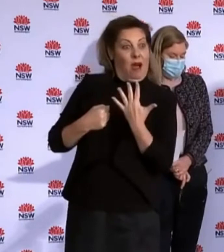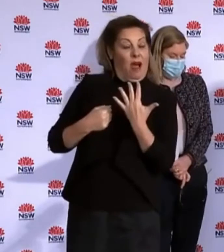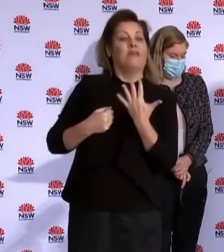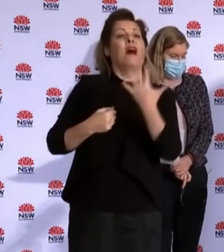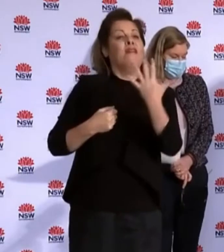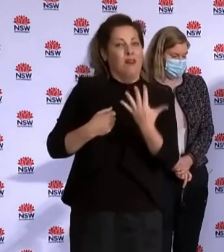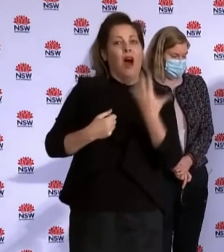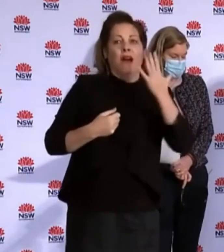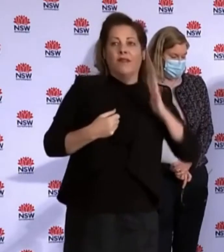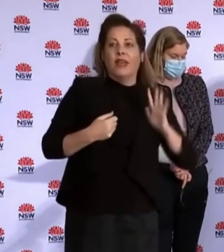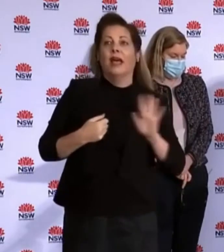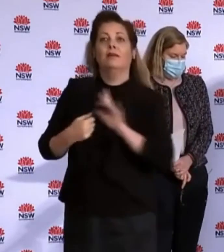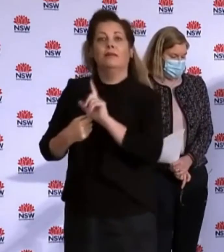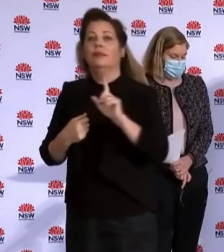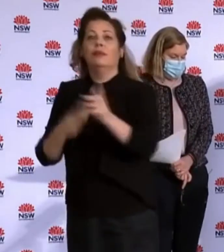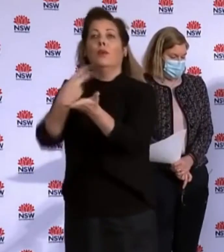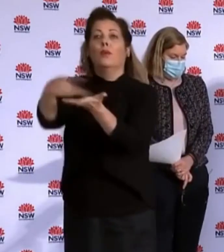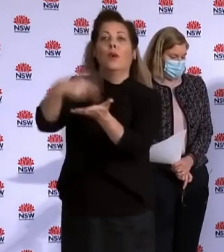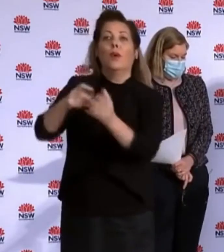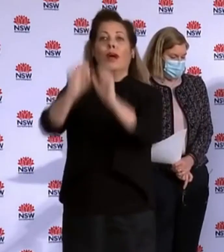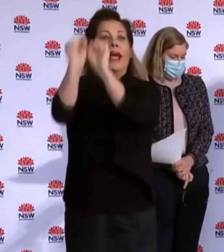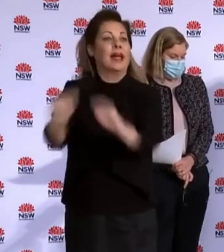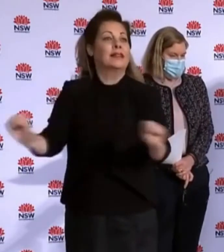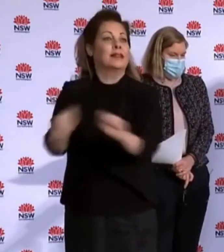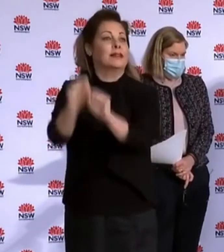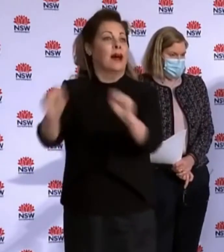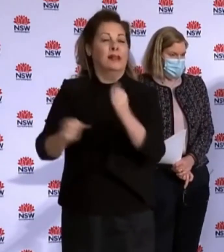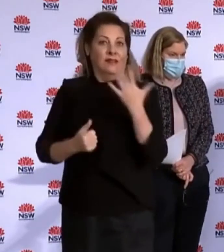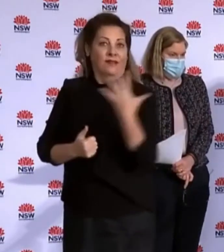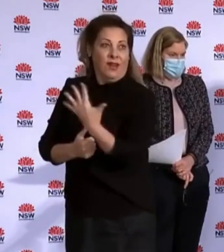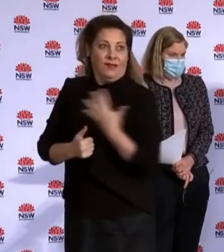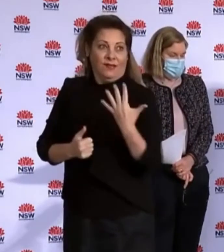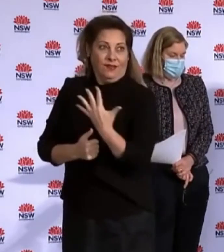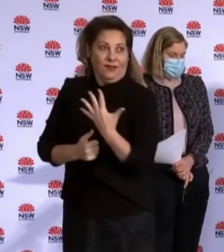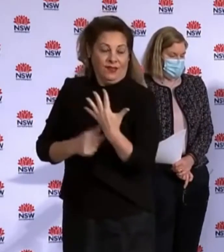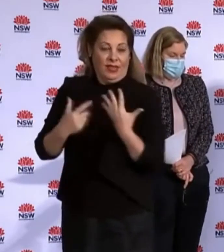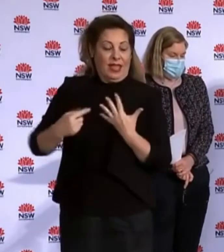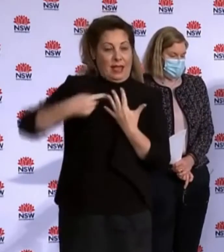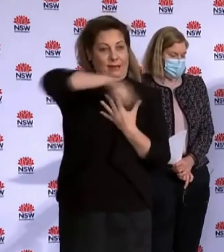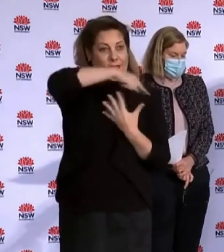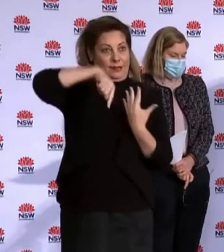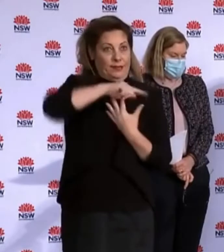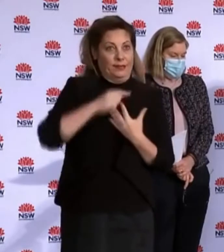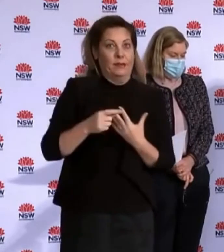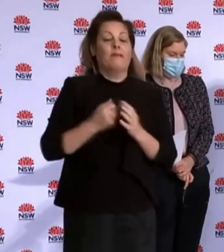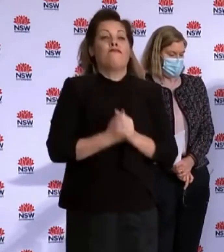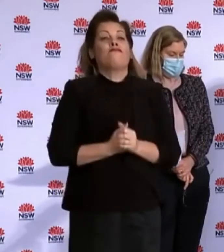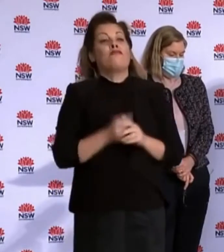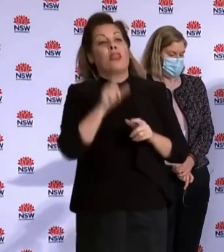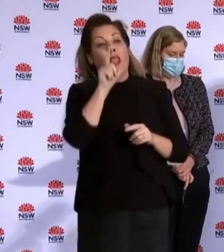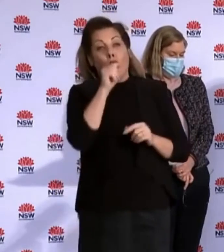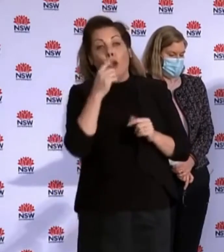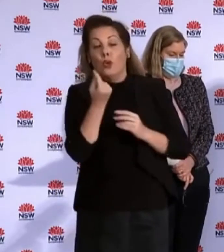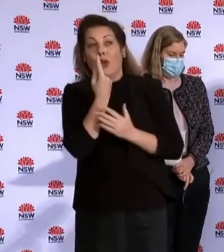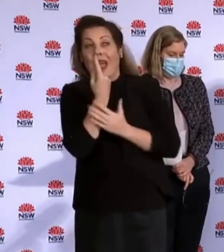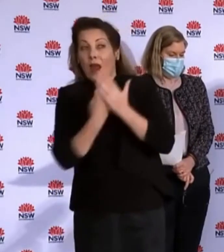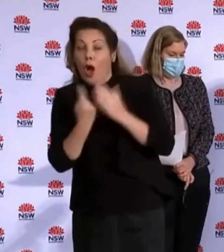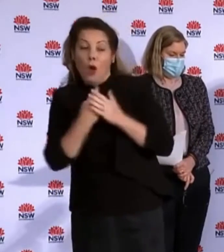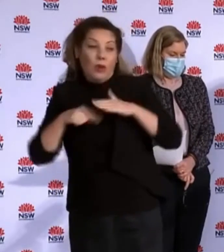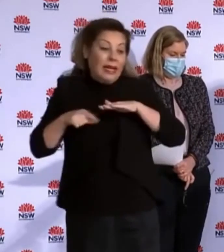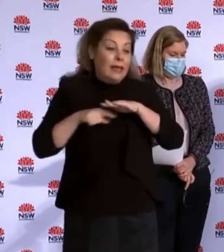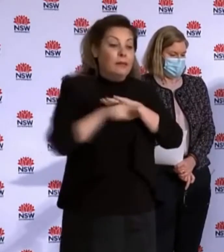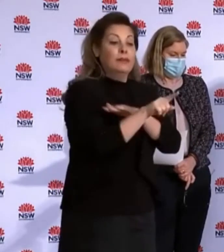restriction on top of that is that you can only exercise within your local government area or within 10 kilometres of where you live.